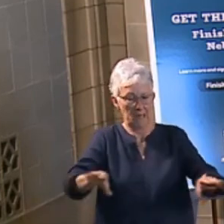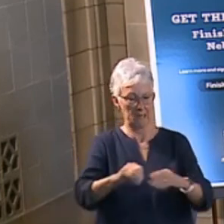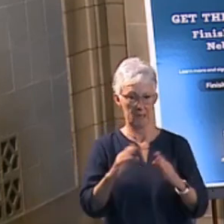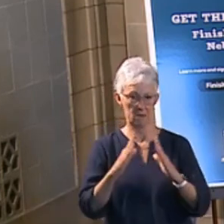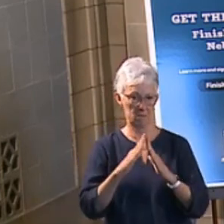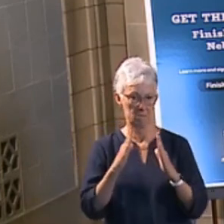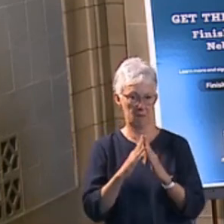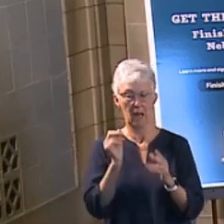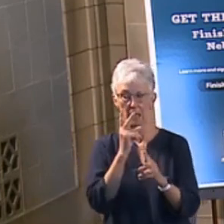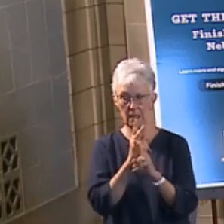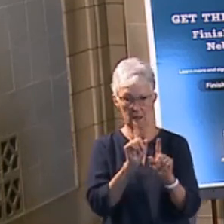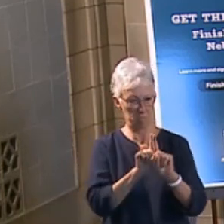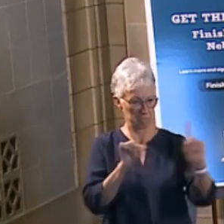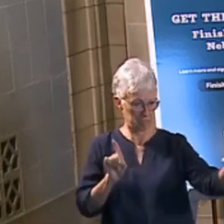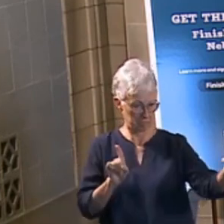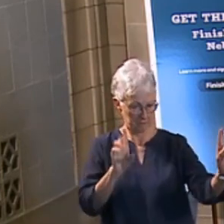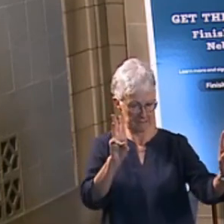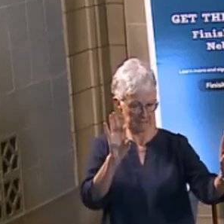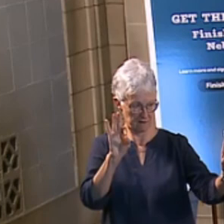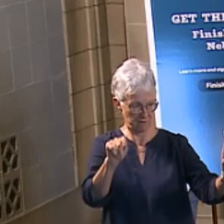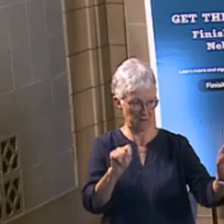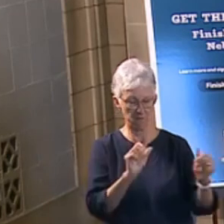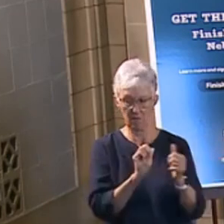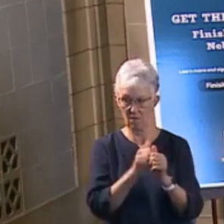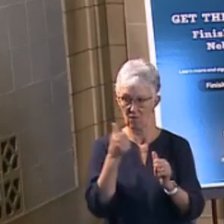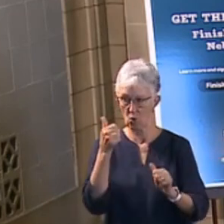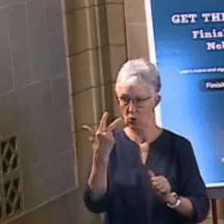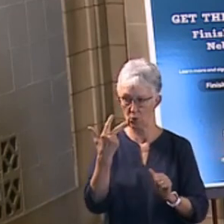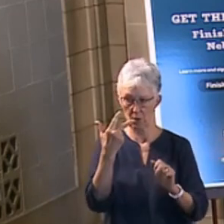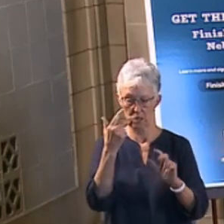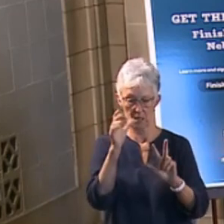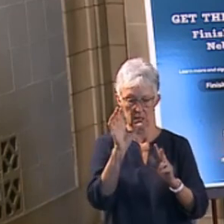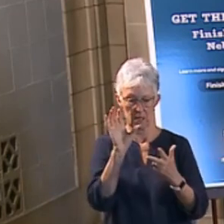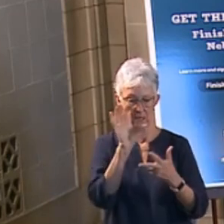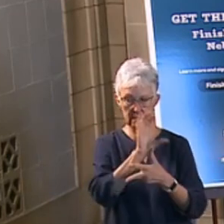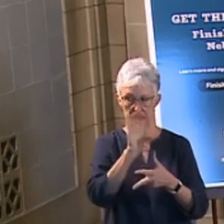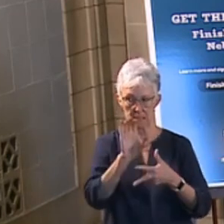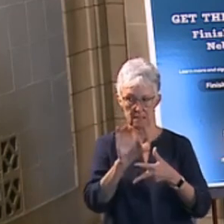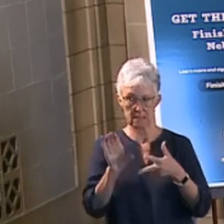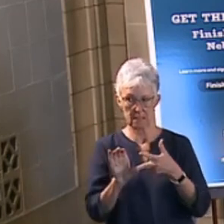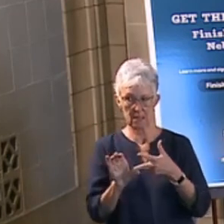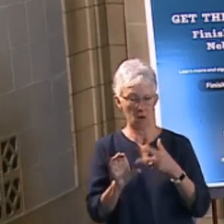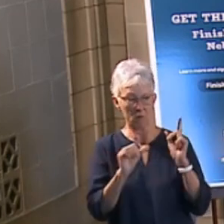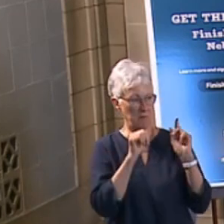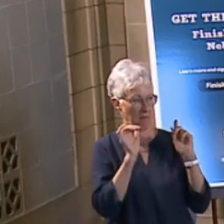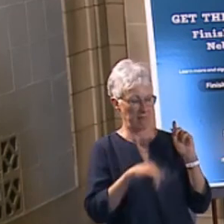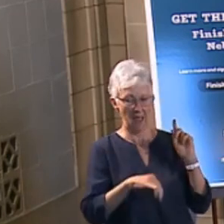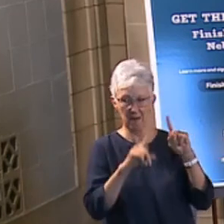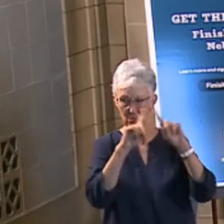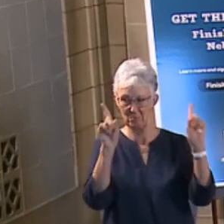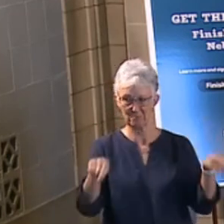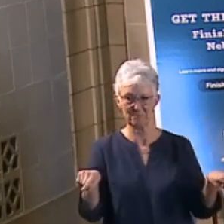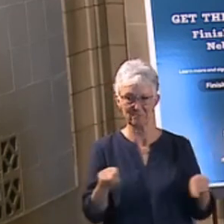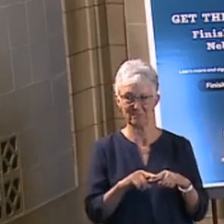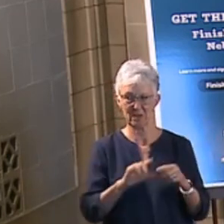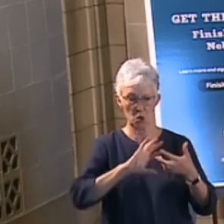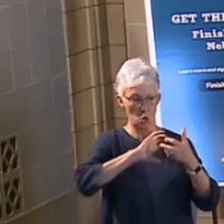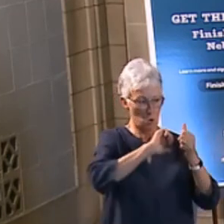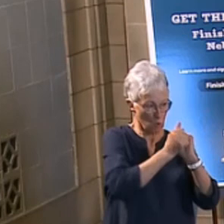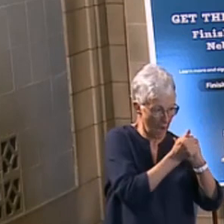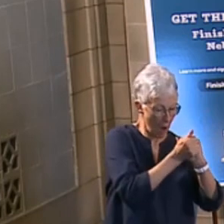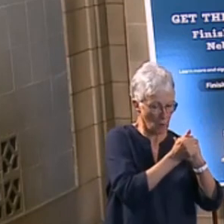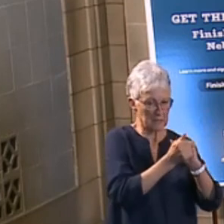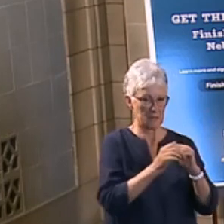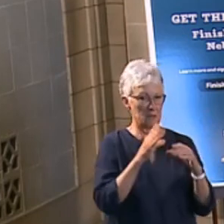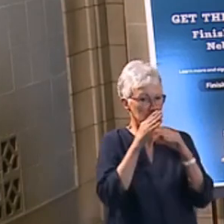between you and other people in public. Avoid the three C's. Oh, that's not there. That's not that one. Avoid the three C's, you know, those crowded places, confined spaces,